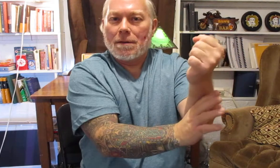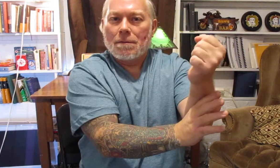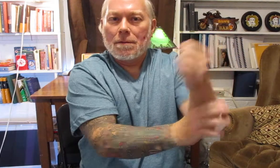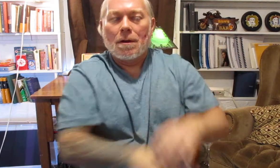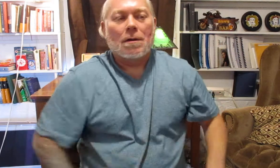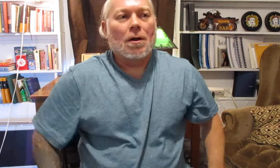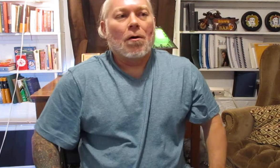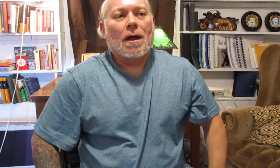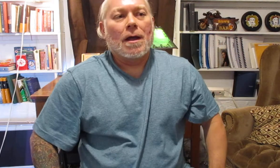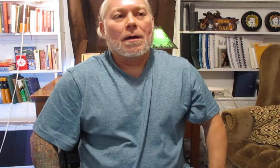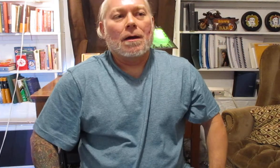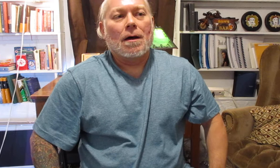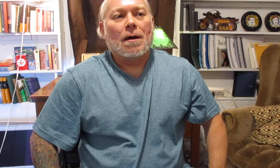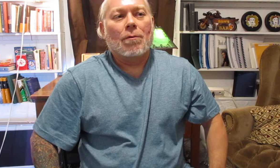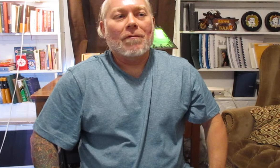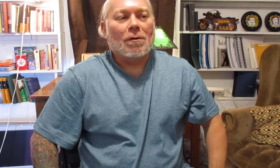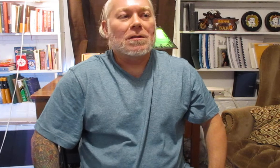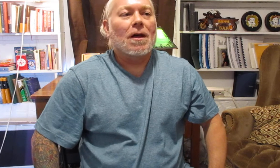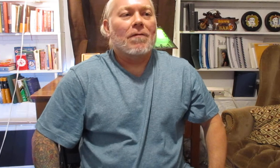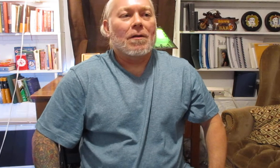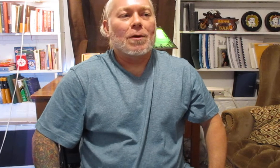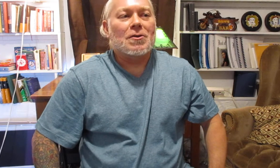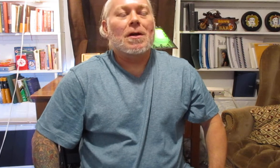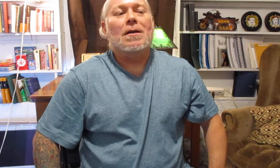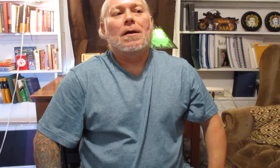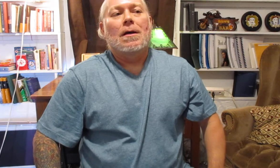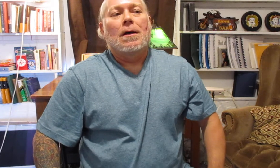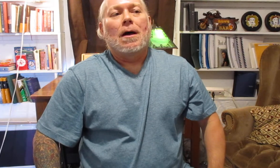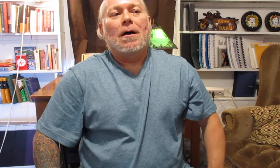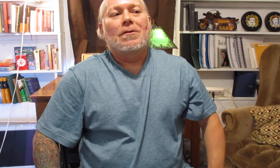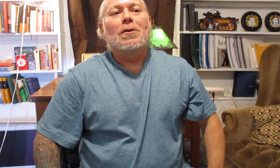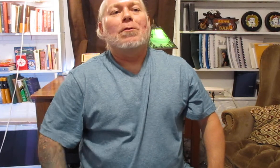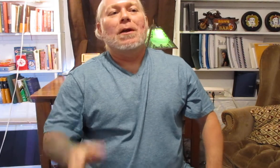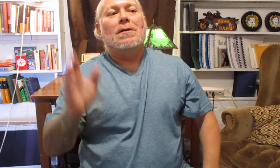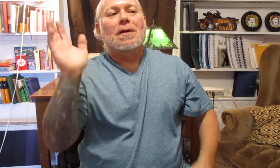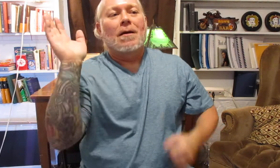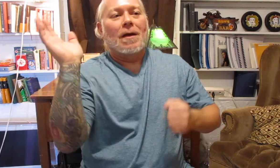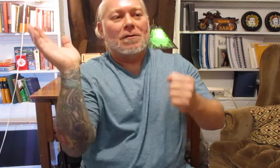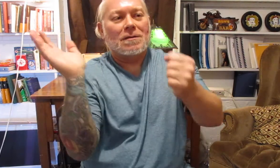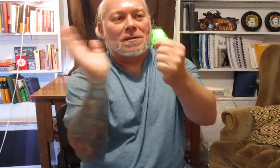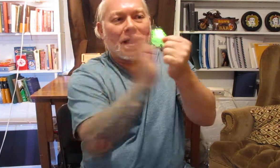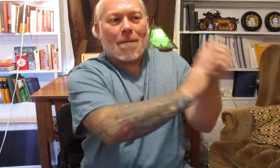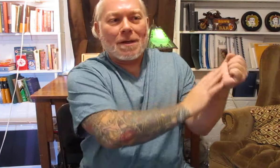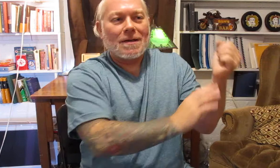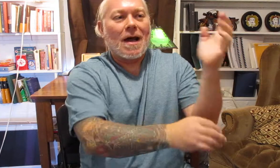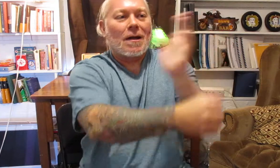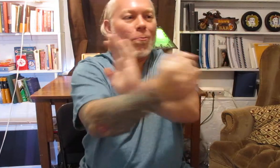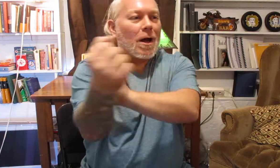you know and uh what i've noticed a lot of other Wing Chun uh do is they'll slap an attack away